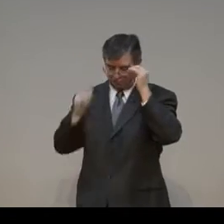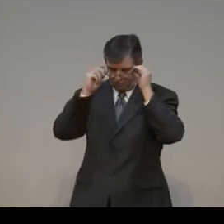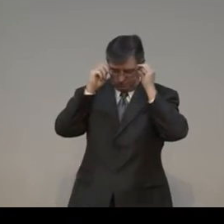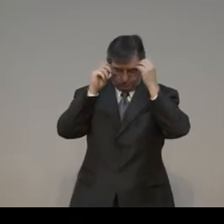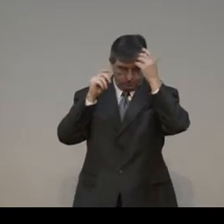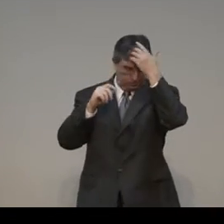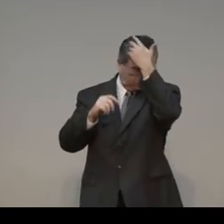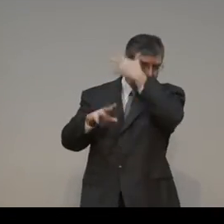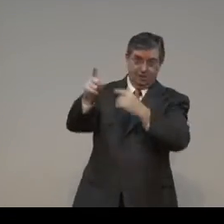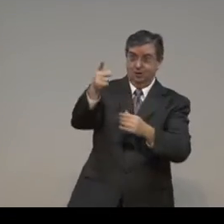way